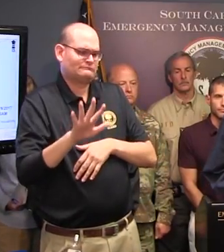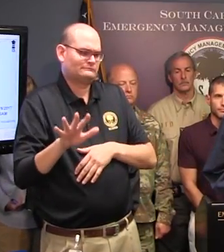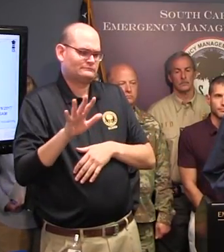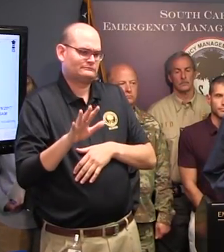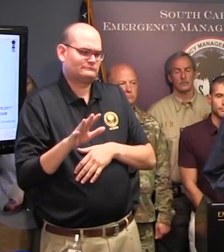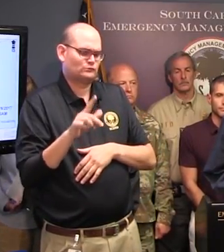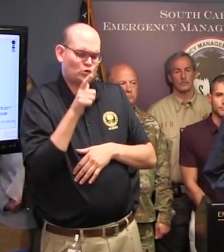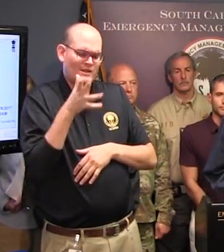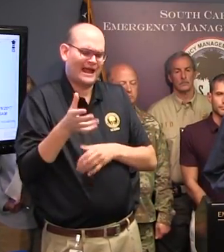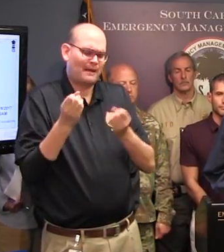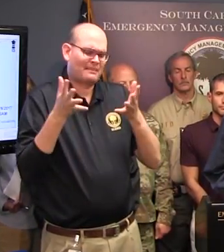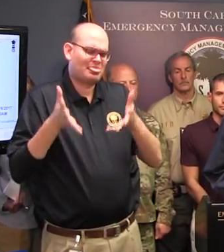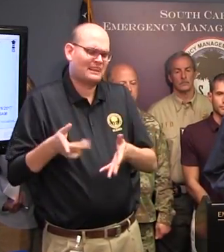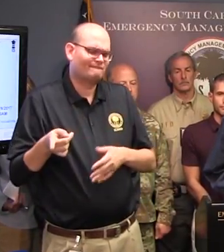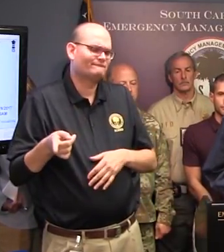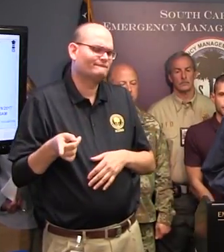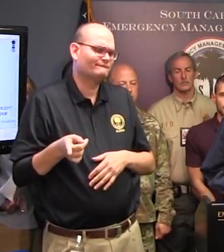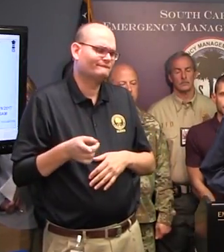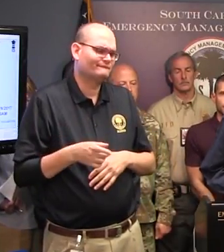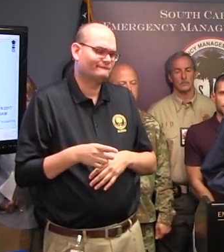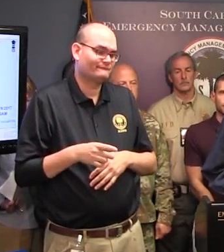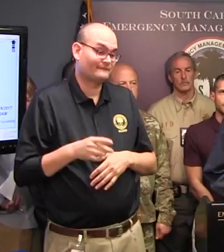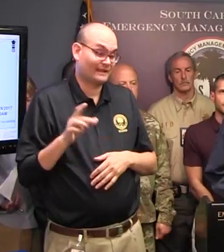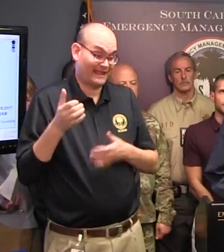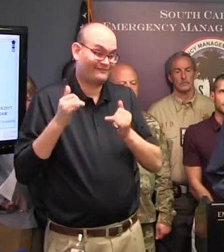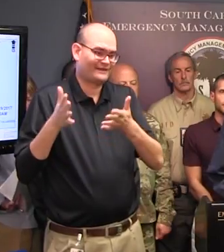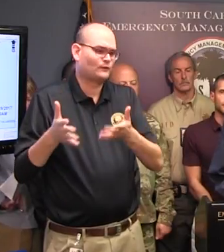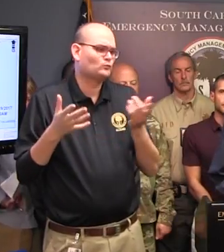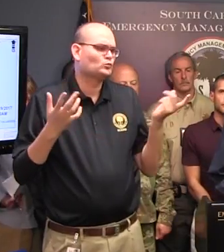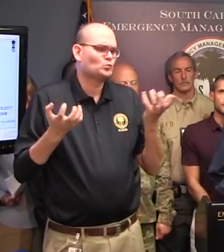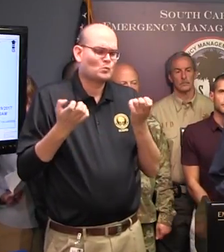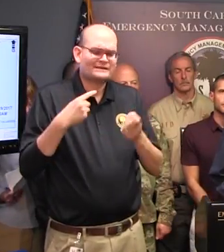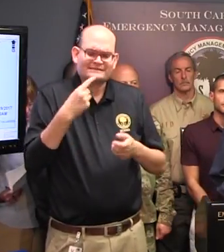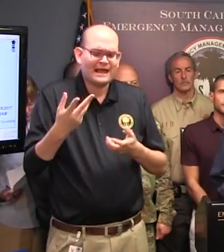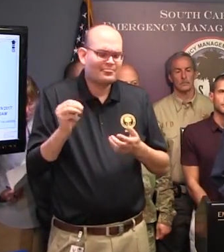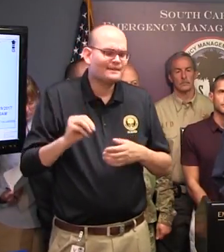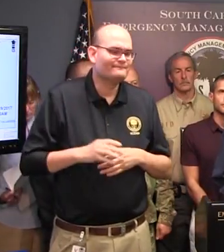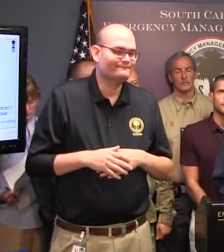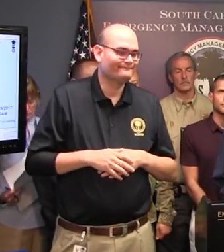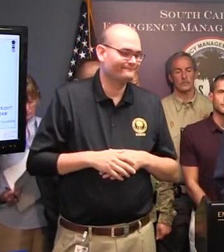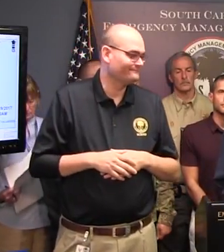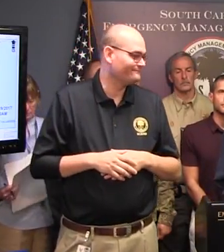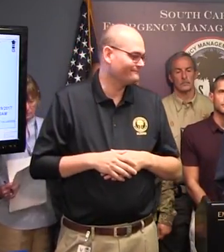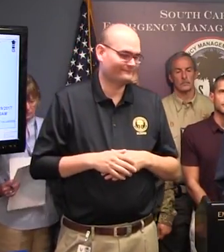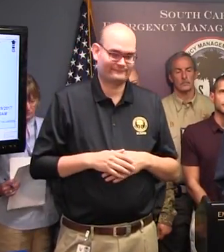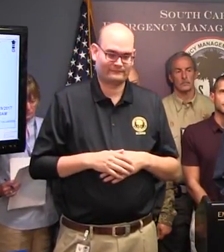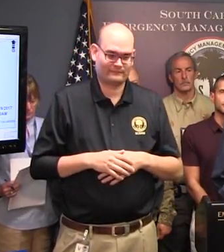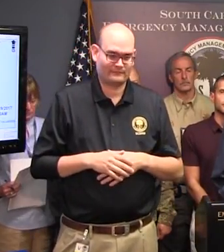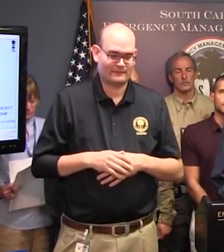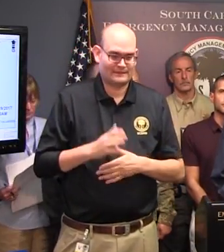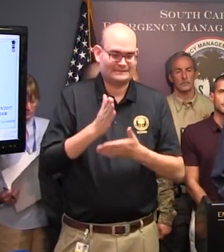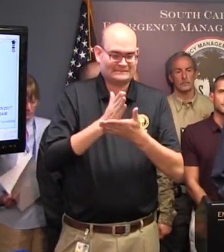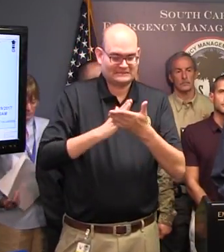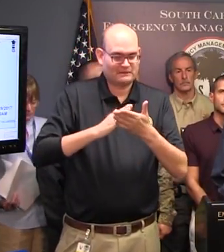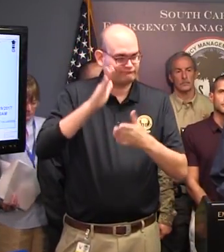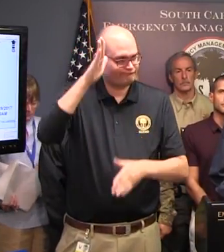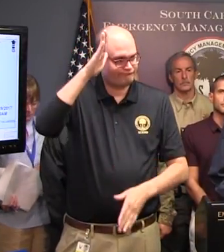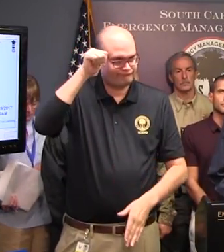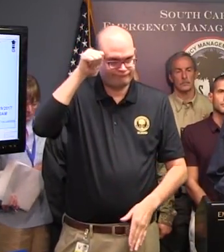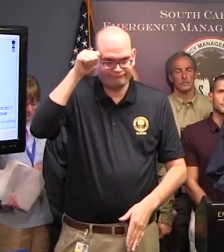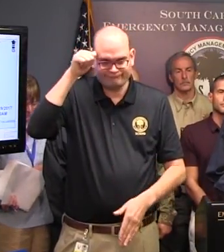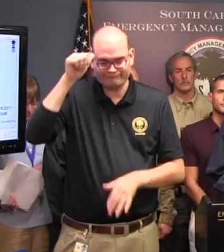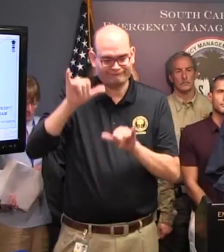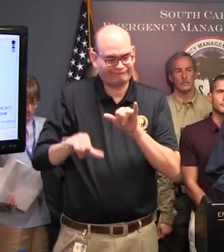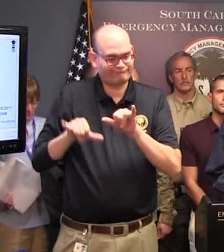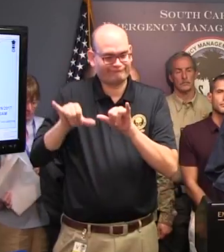for any folks that do remain at this point? There are some remaining. We have some of those numbers. But,